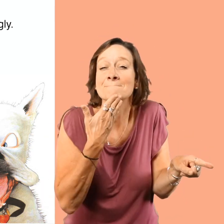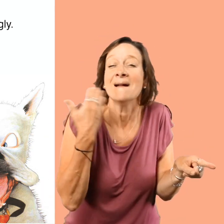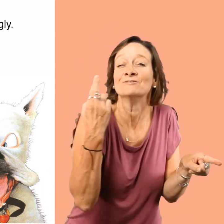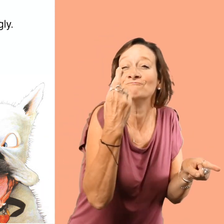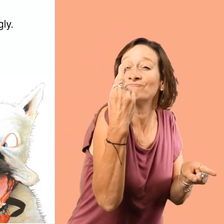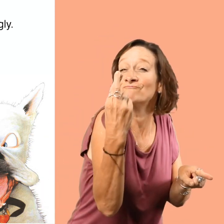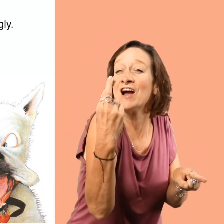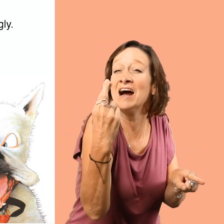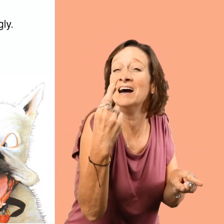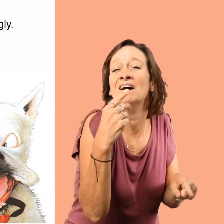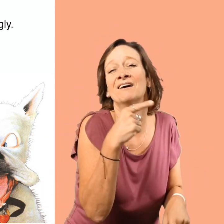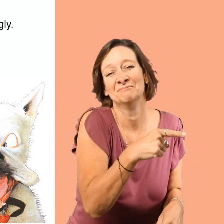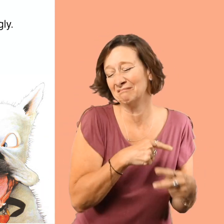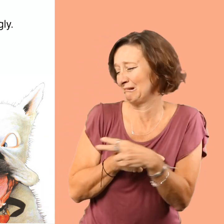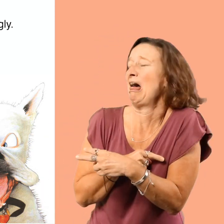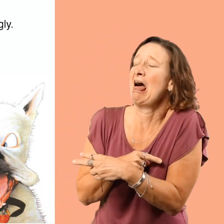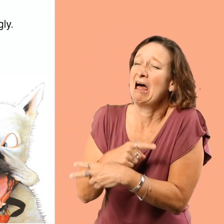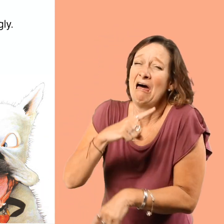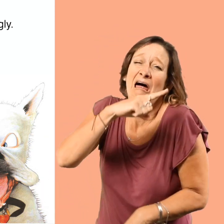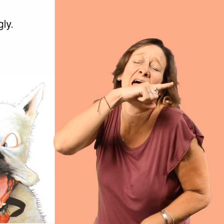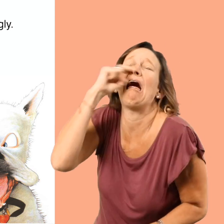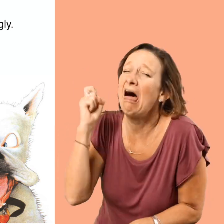My best friend thinks she's ugly.